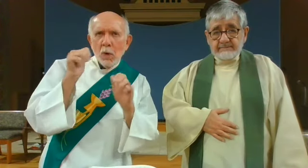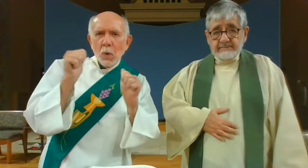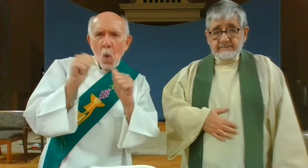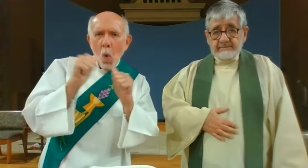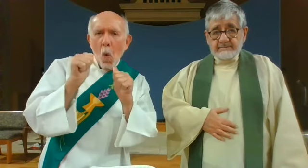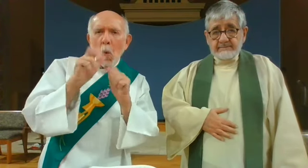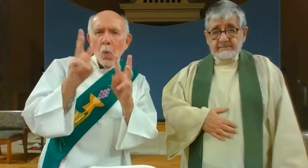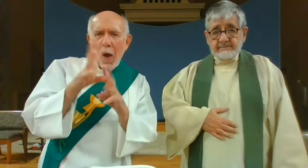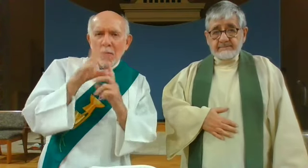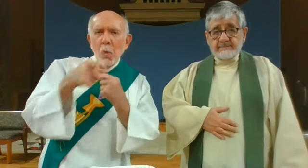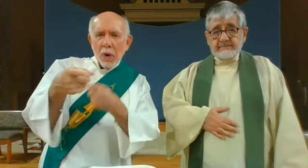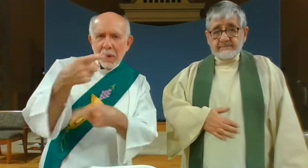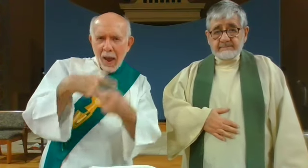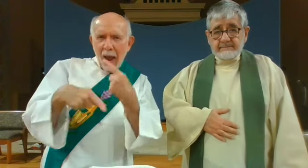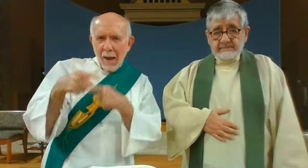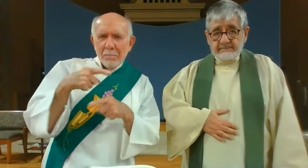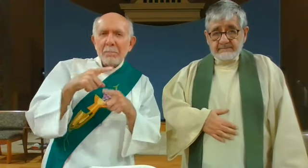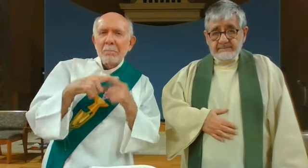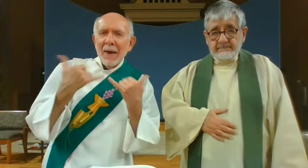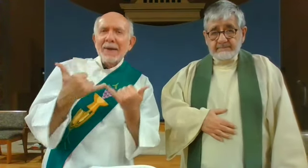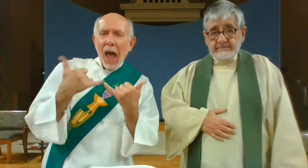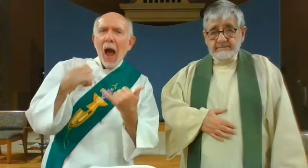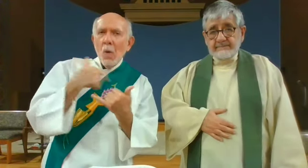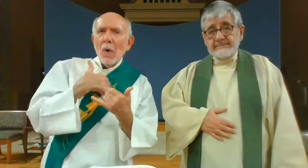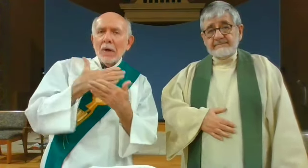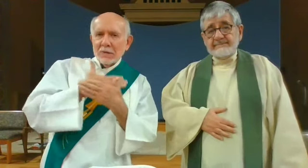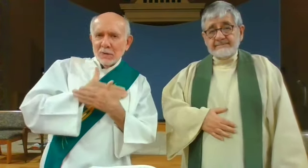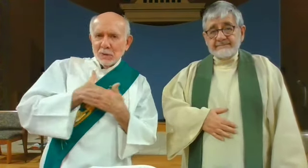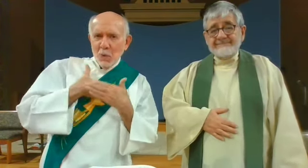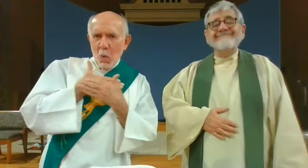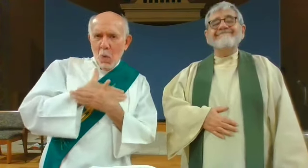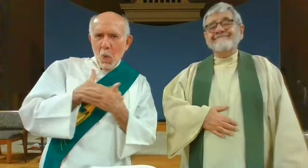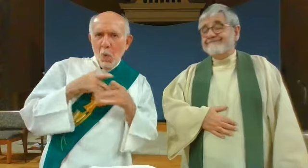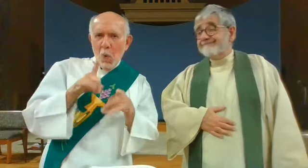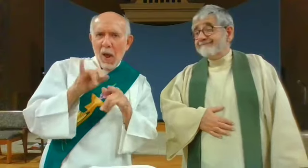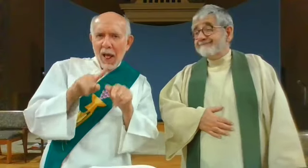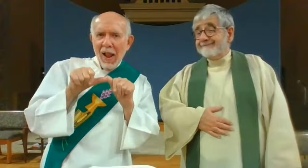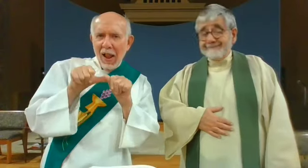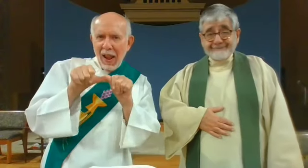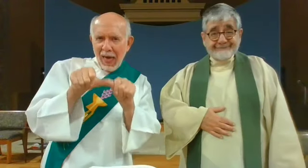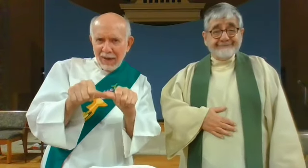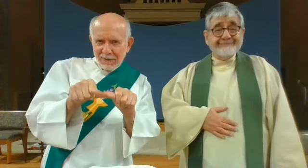weather is coming but for now we will enjoy it while it lasts